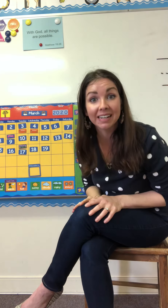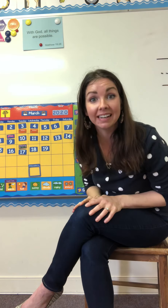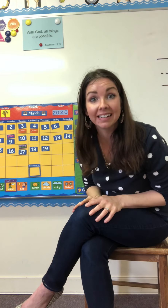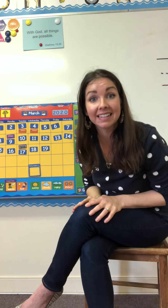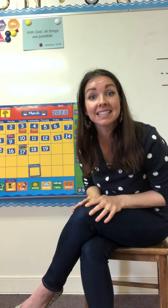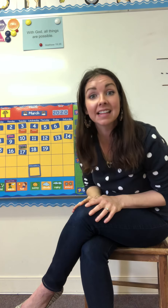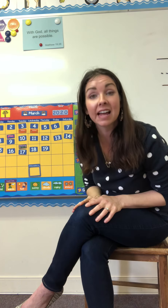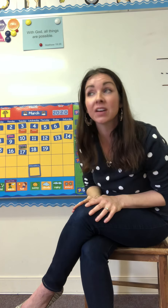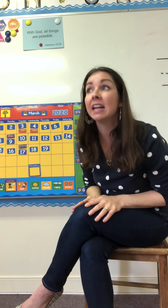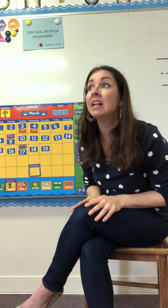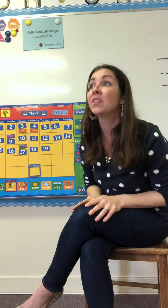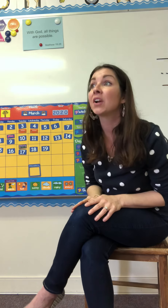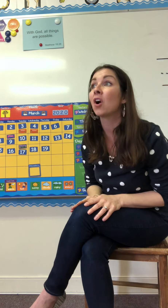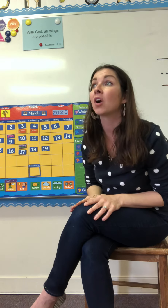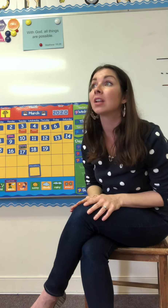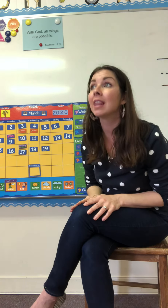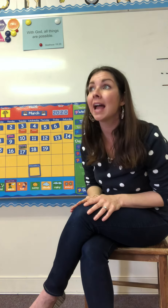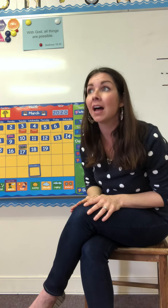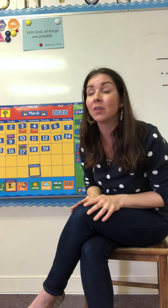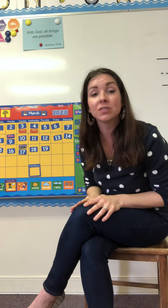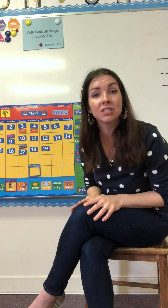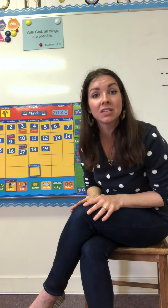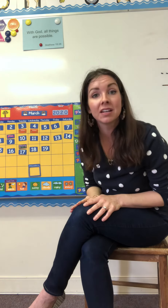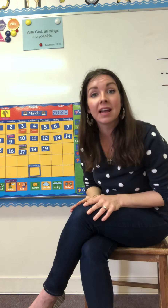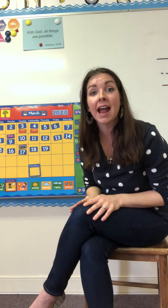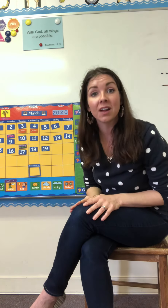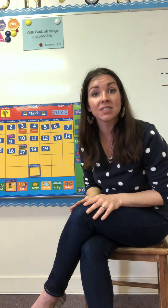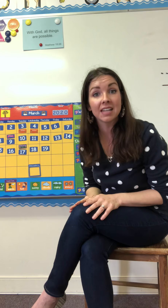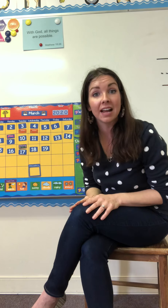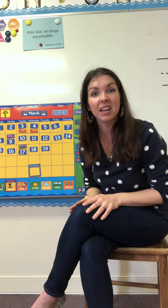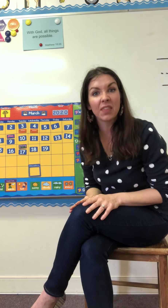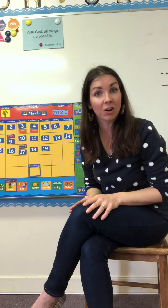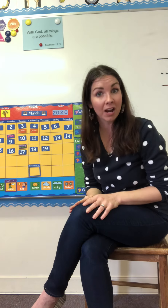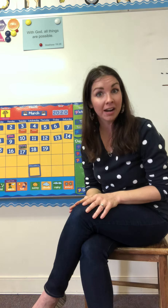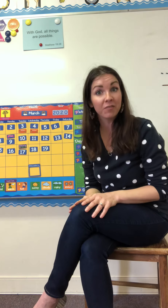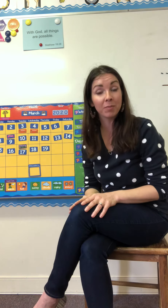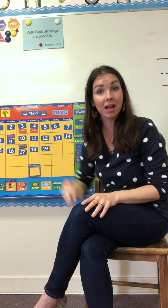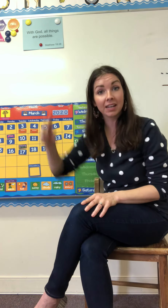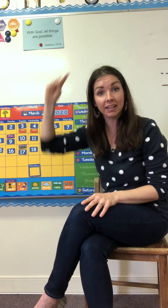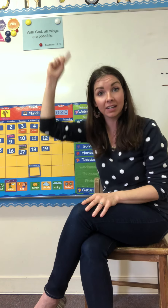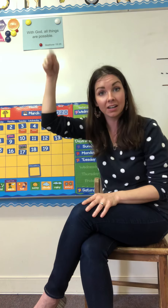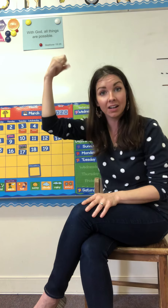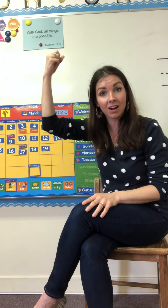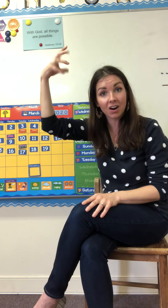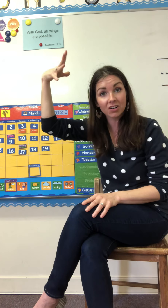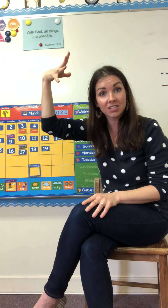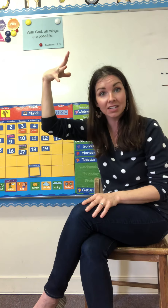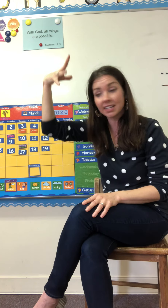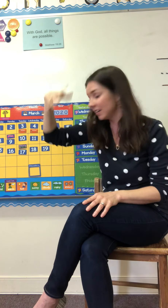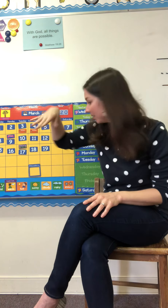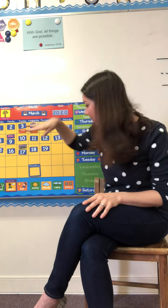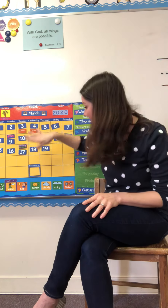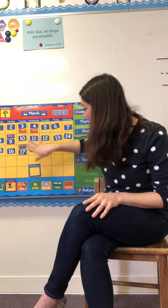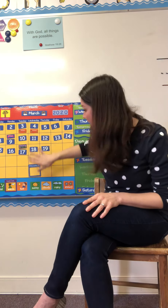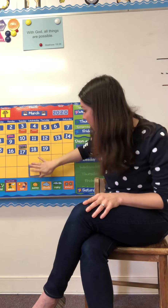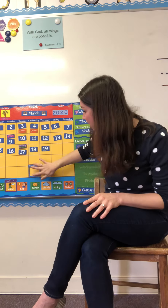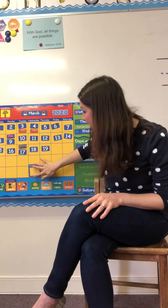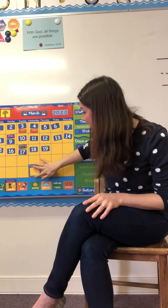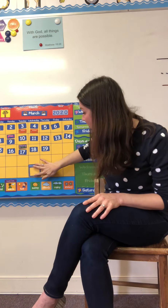it's cloudy there are clouds outside that are kind of blocking our Sun so today's